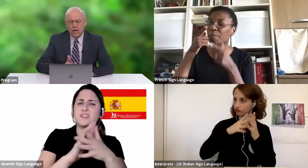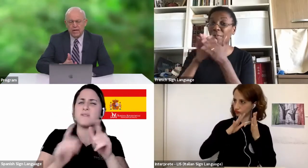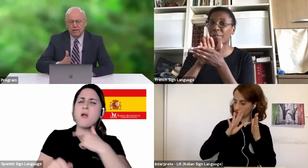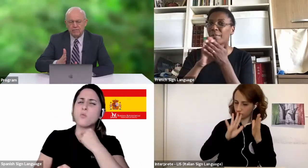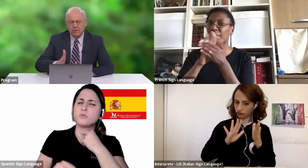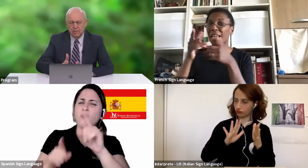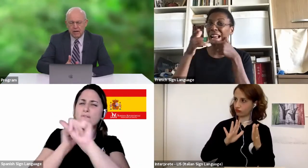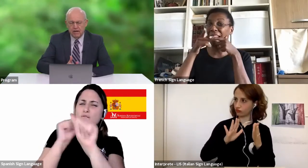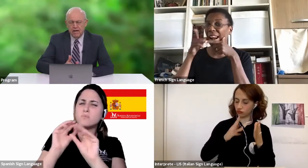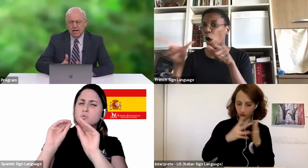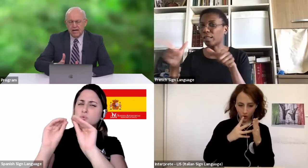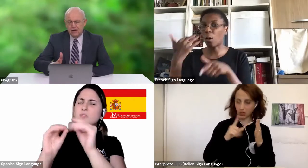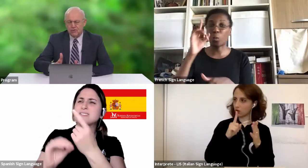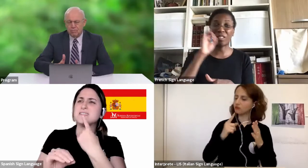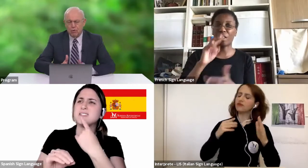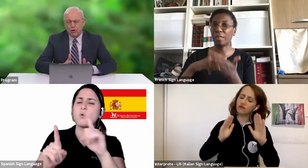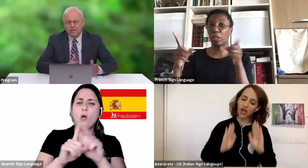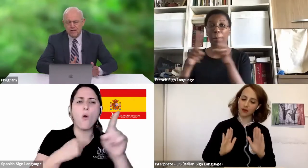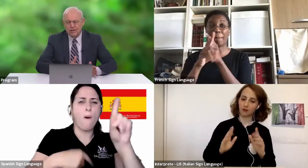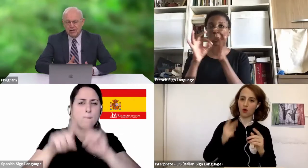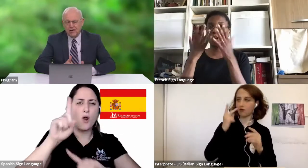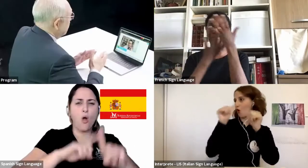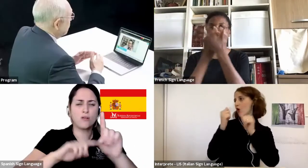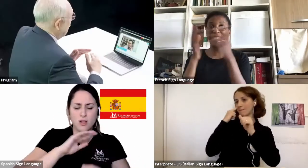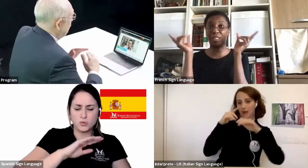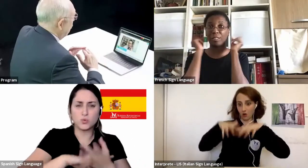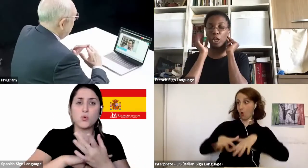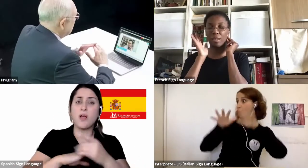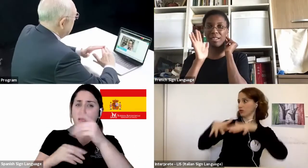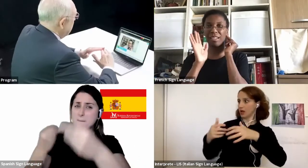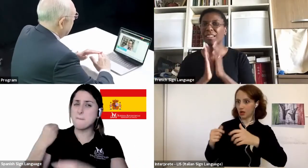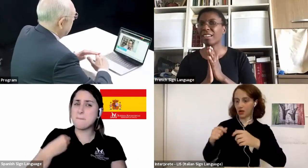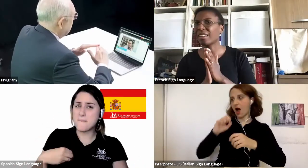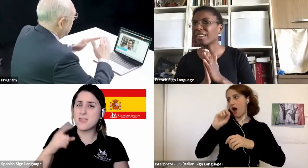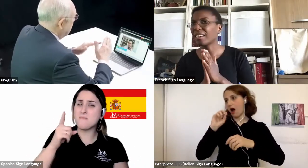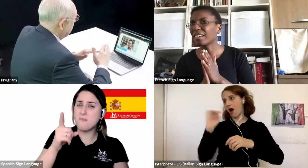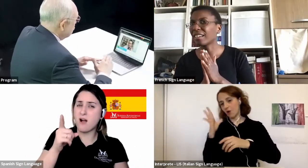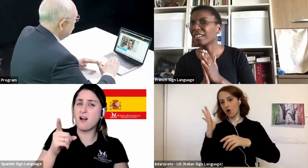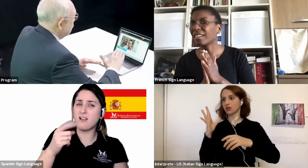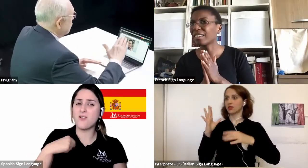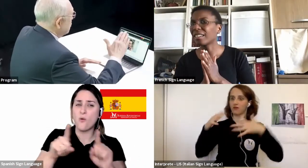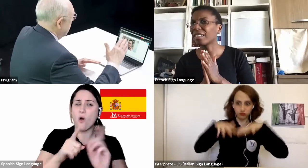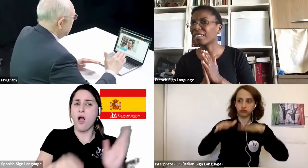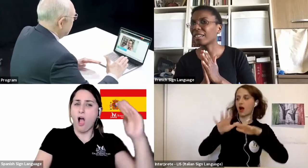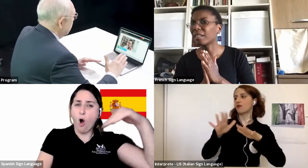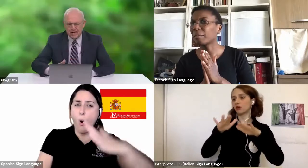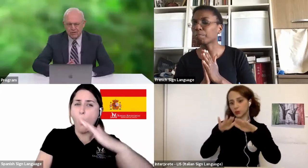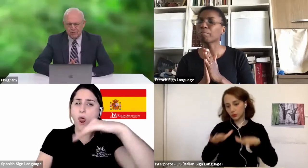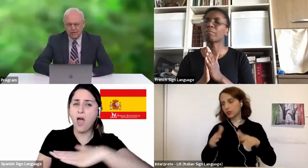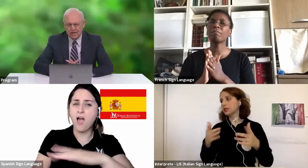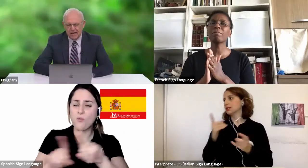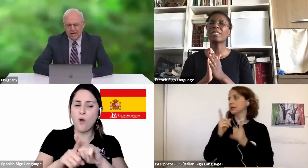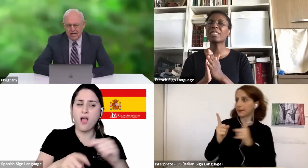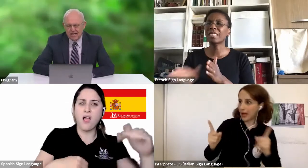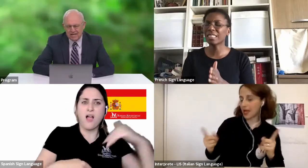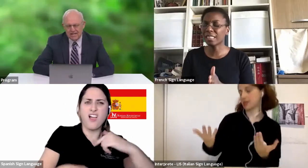waves coming, some more intense than others, not always steady, but coming surges, ups and downs.